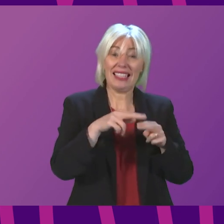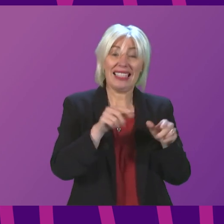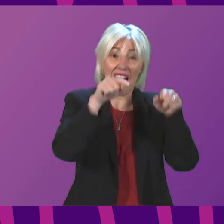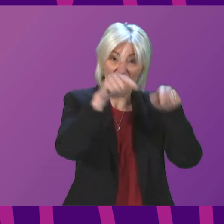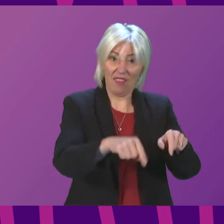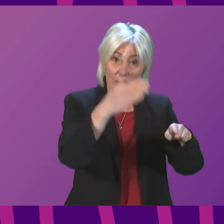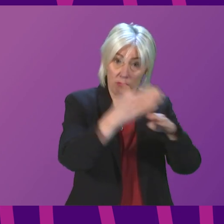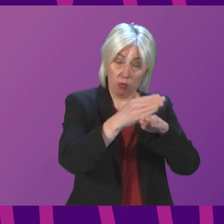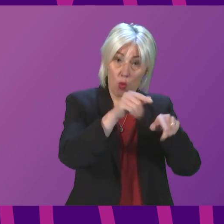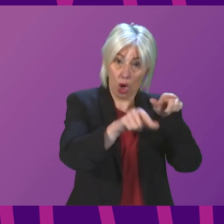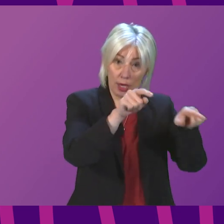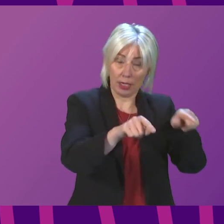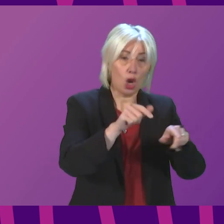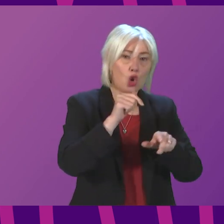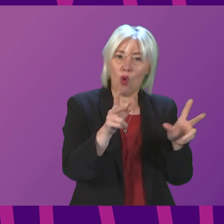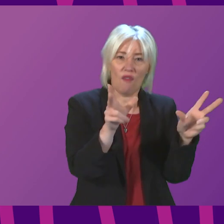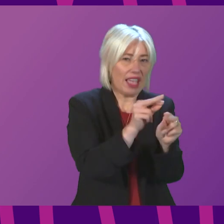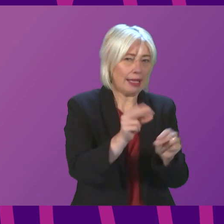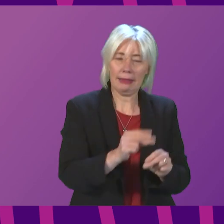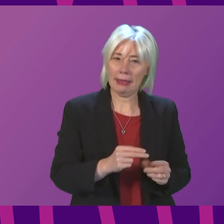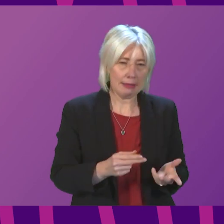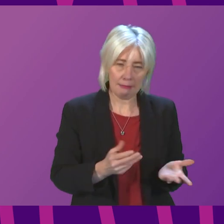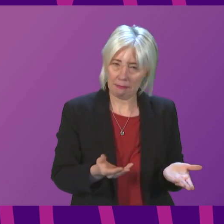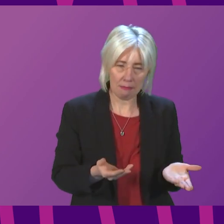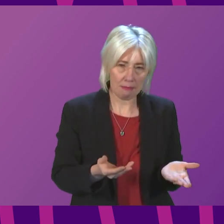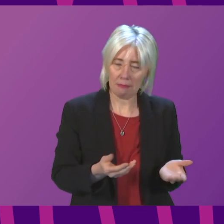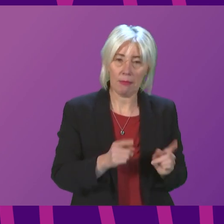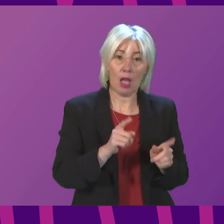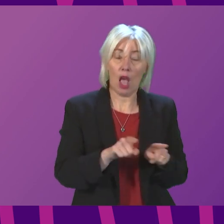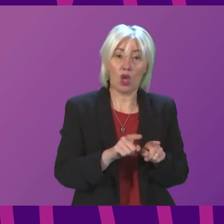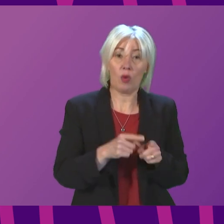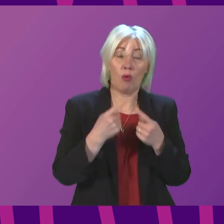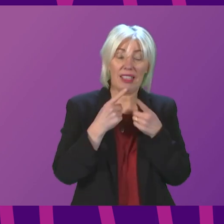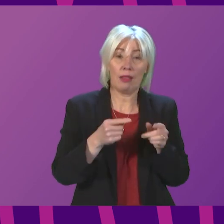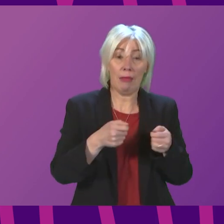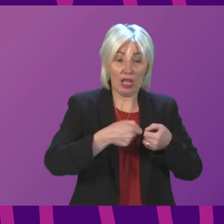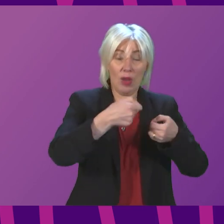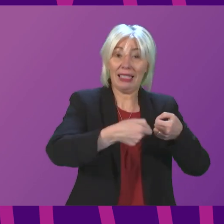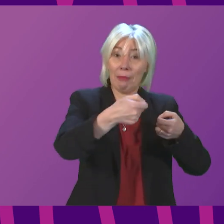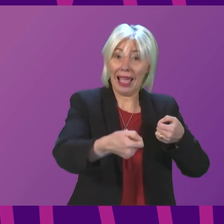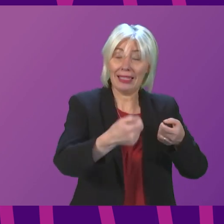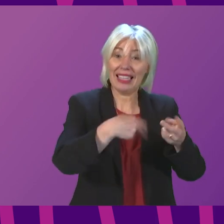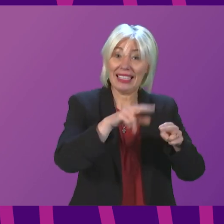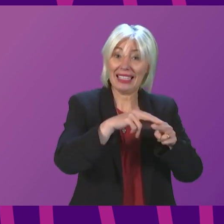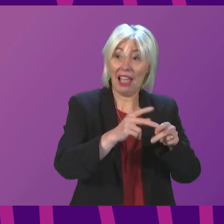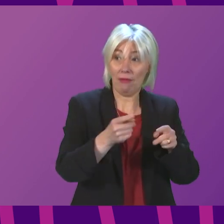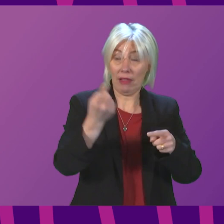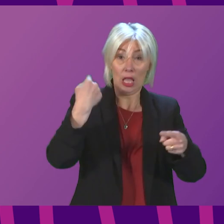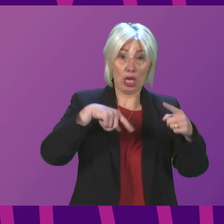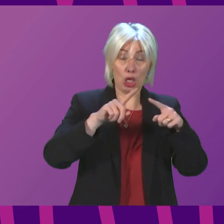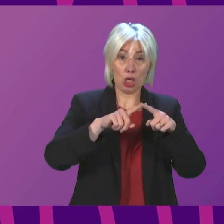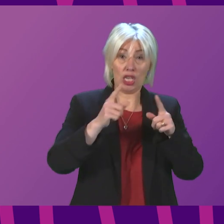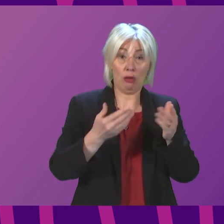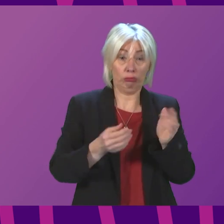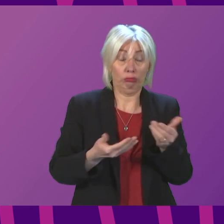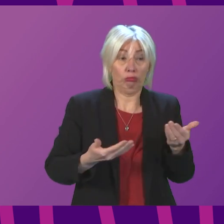these numbers are vacant. We have also announced staff expansion in the last year alone to create nearly